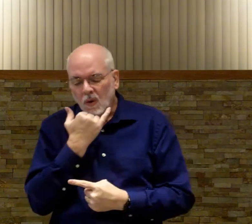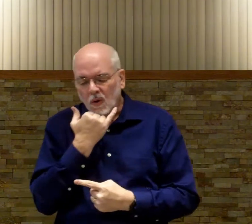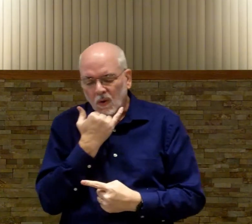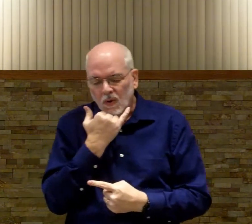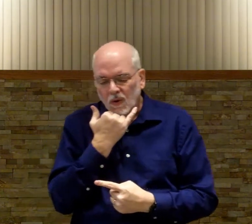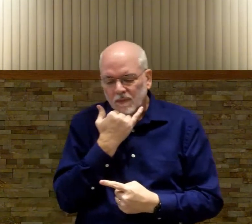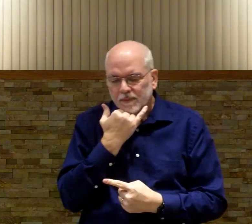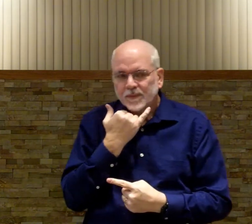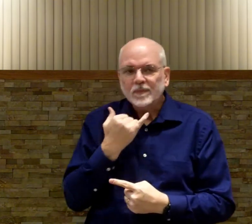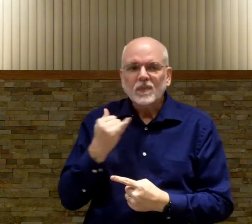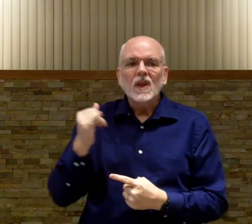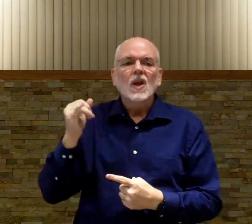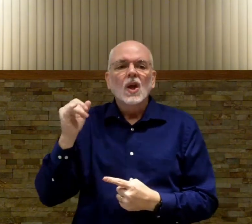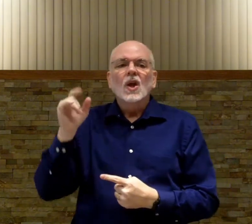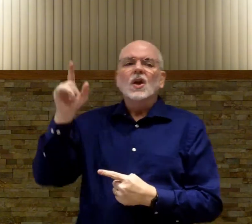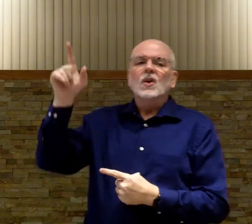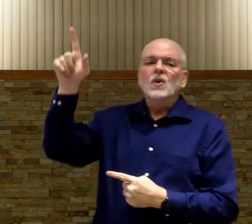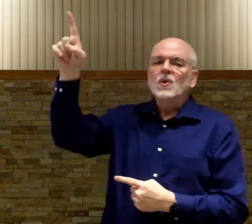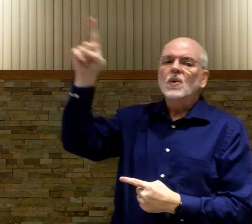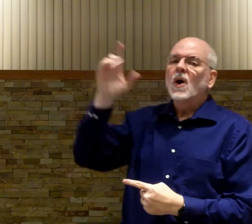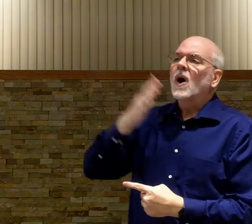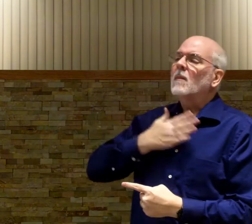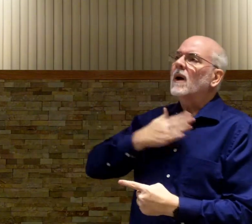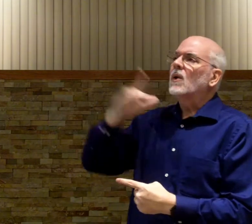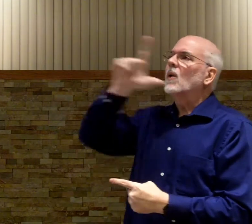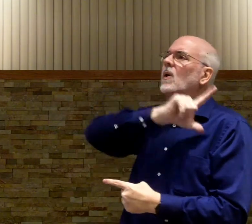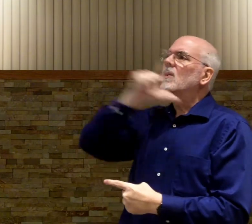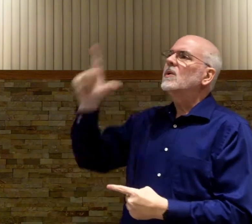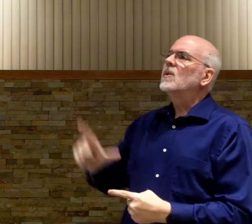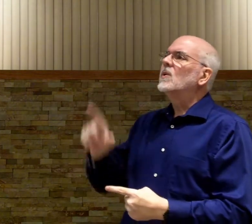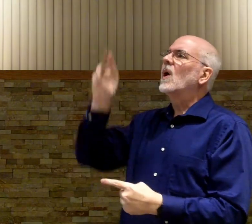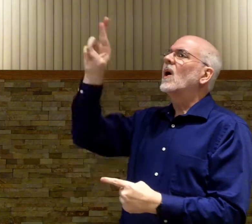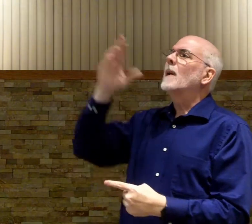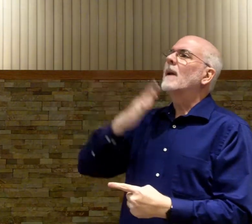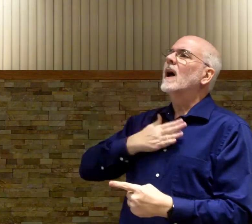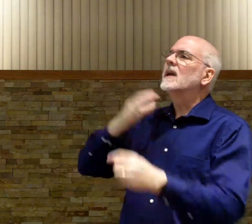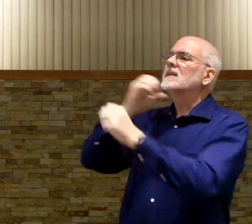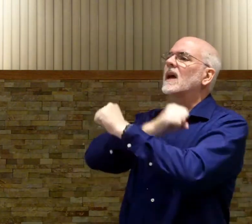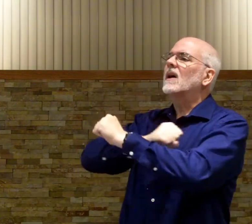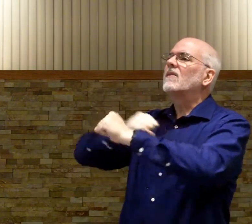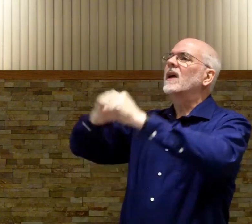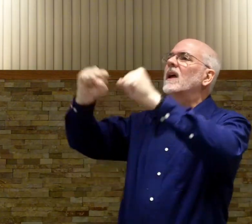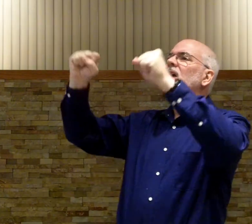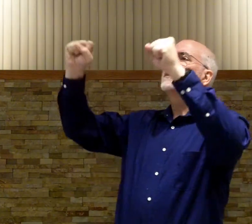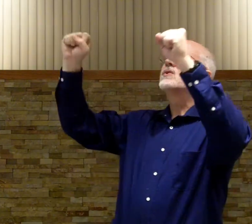you are my lord you are my salvation